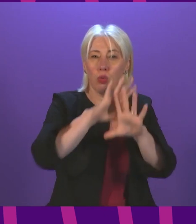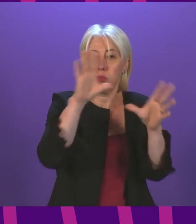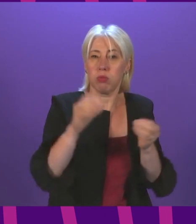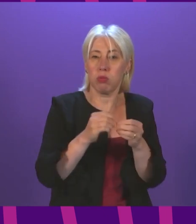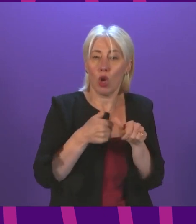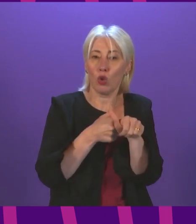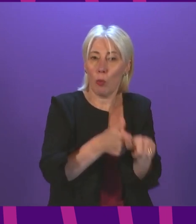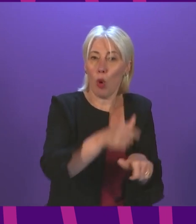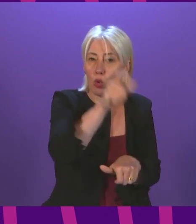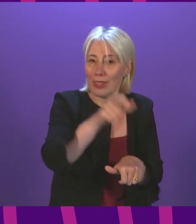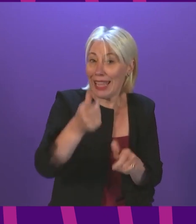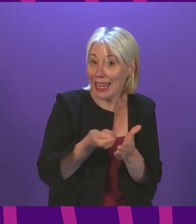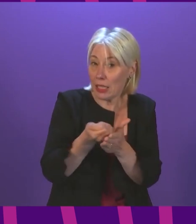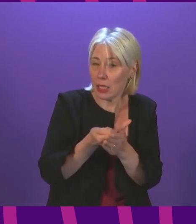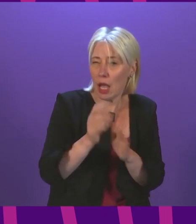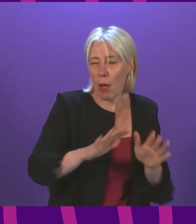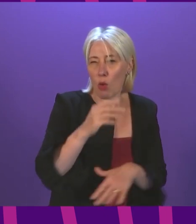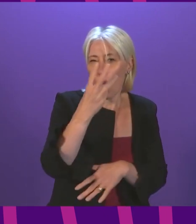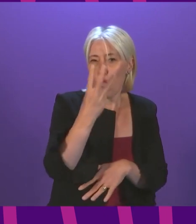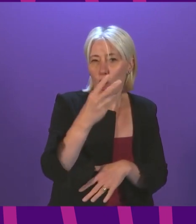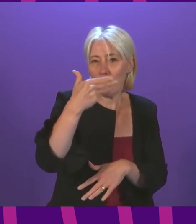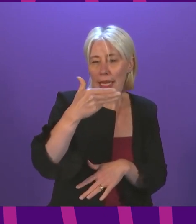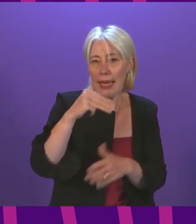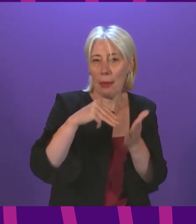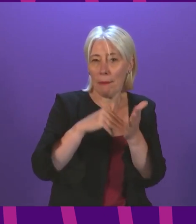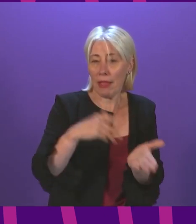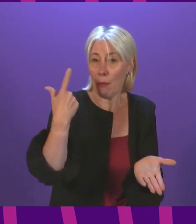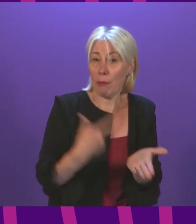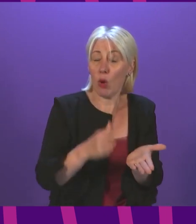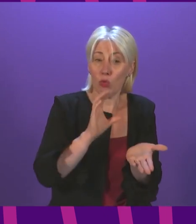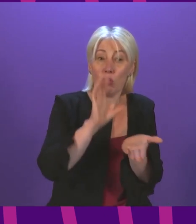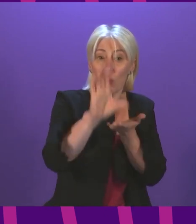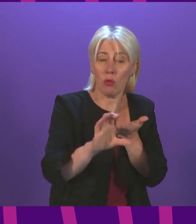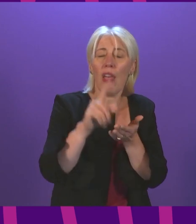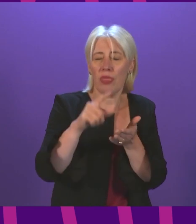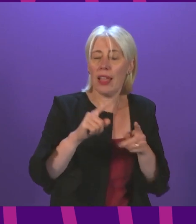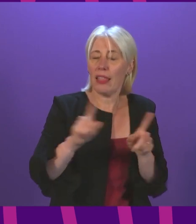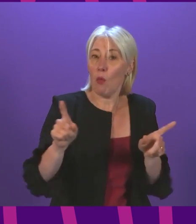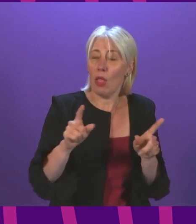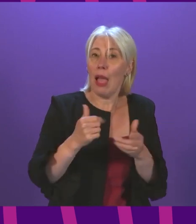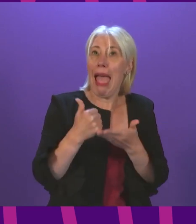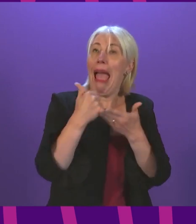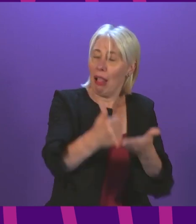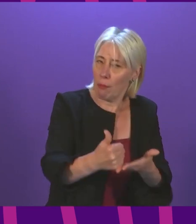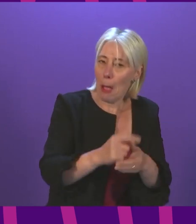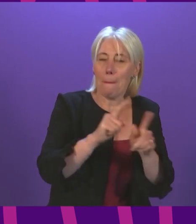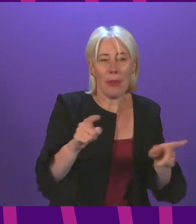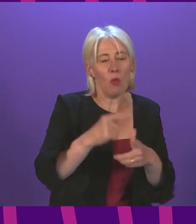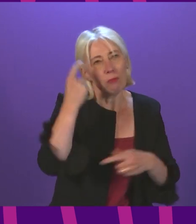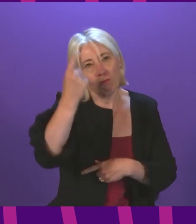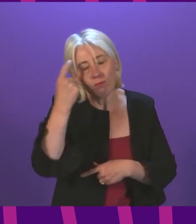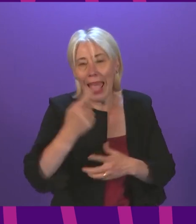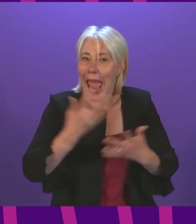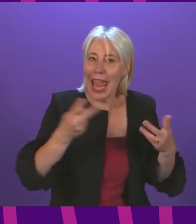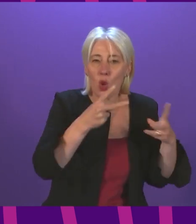support to tenants to almost 39 million pounds i think that additional money will make a big difference but we will continue to consider always